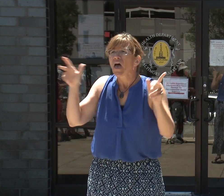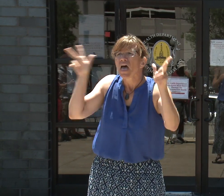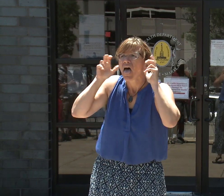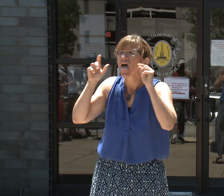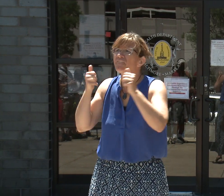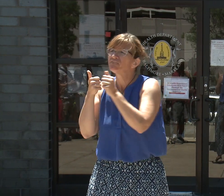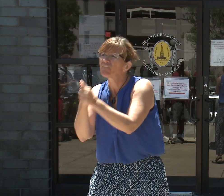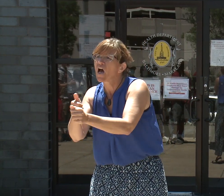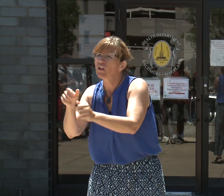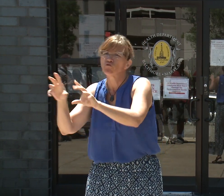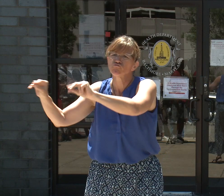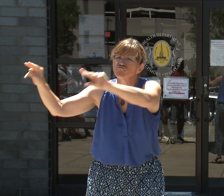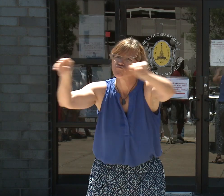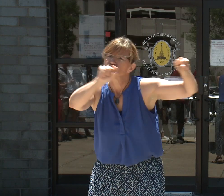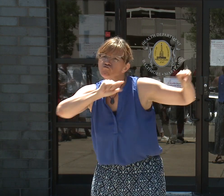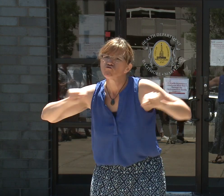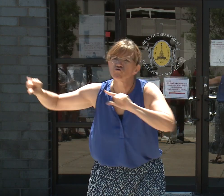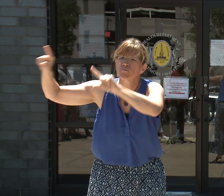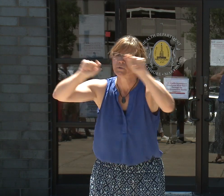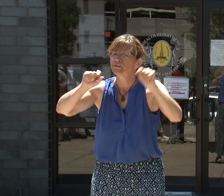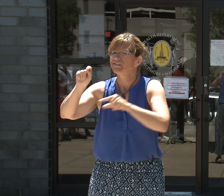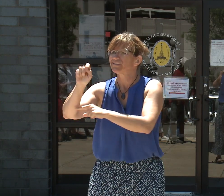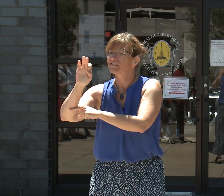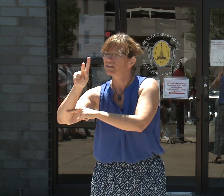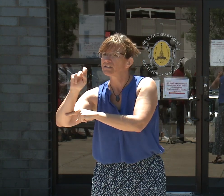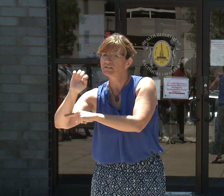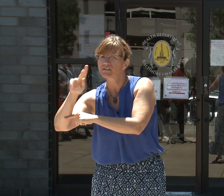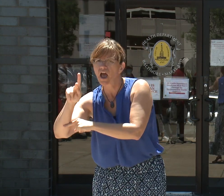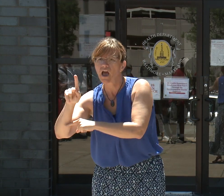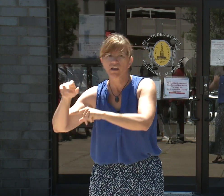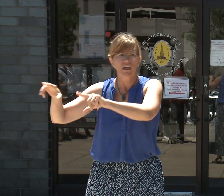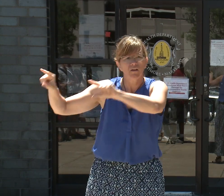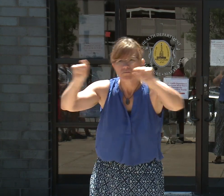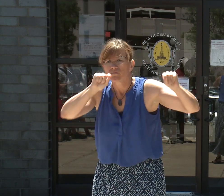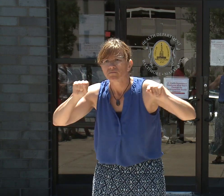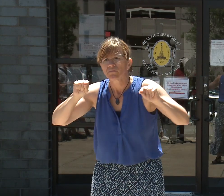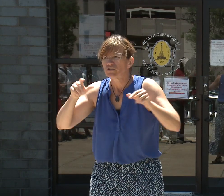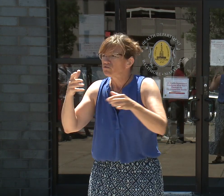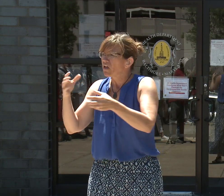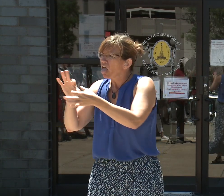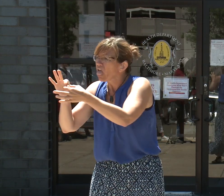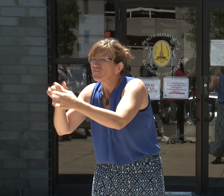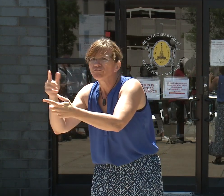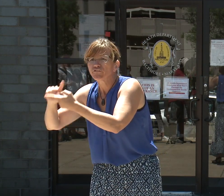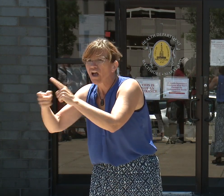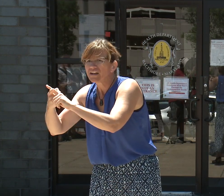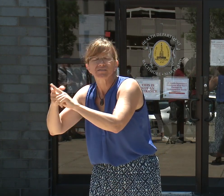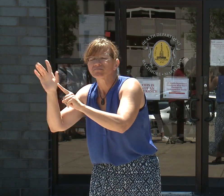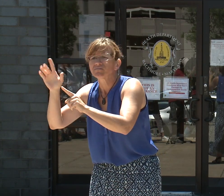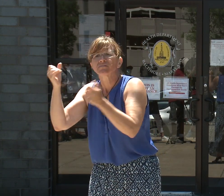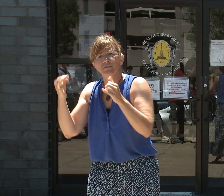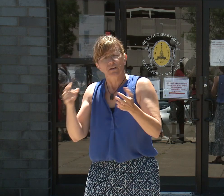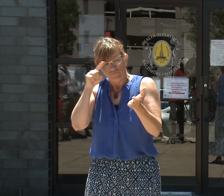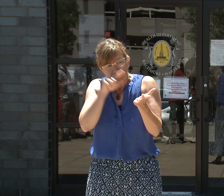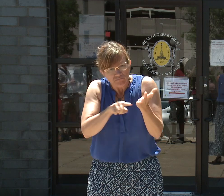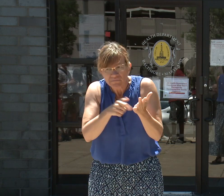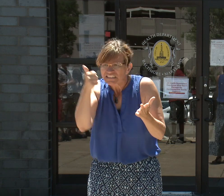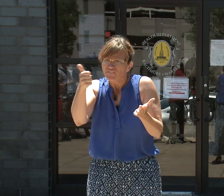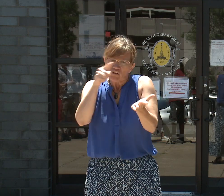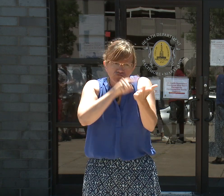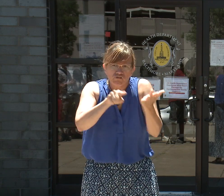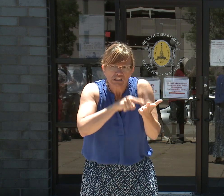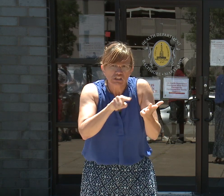or trusting your friends to provide the data on vaccines, please seek out accurate and trusted information about the vaccine